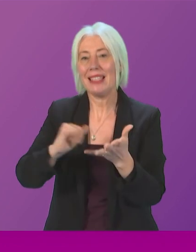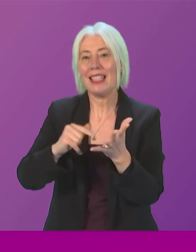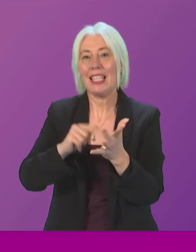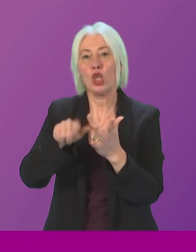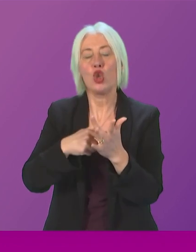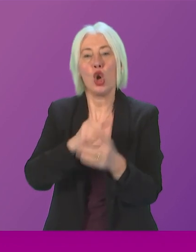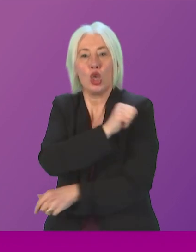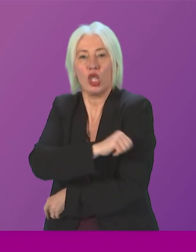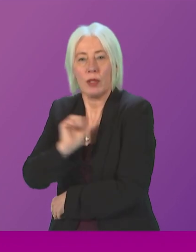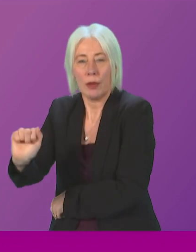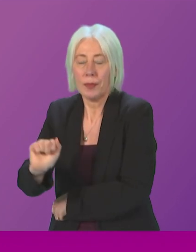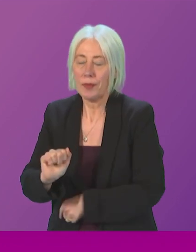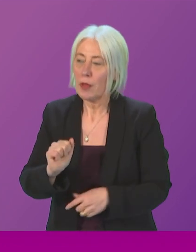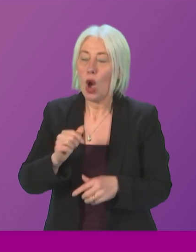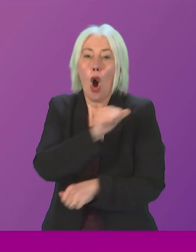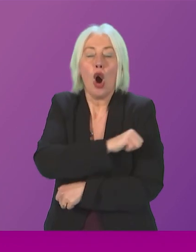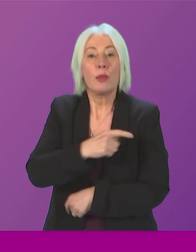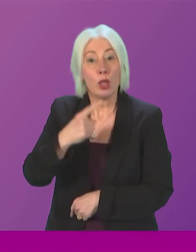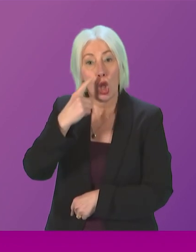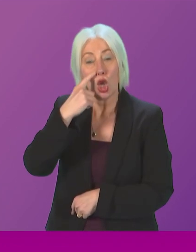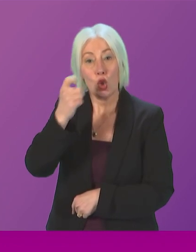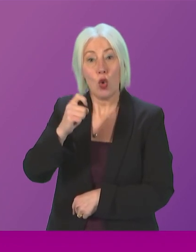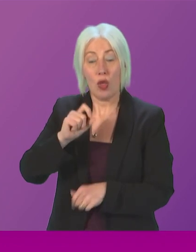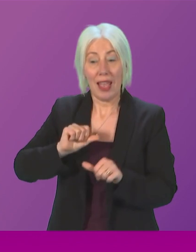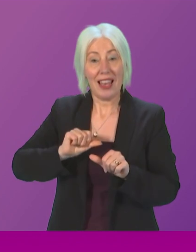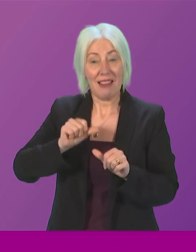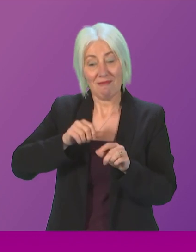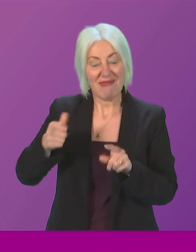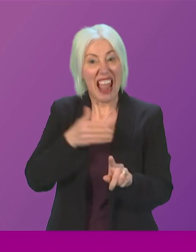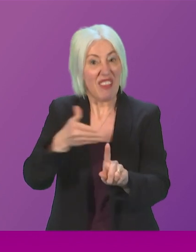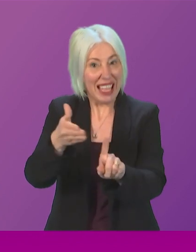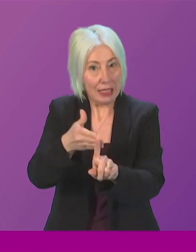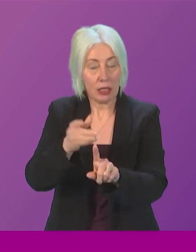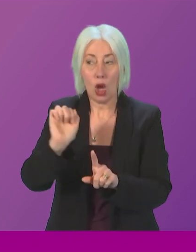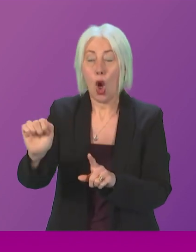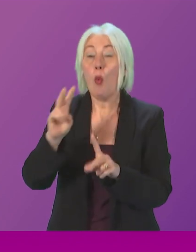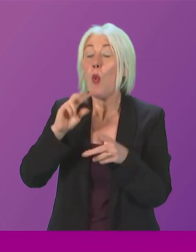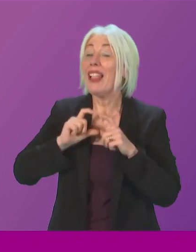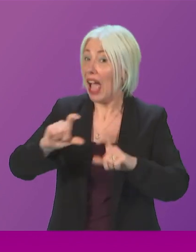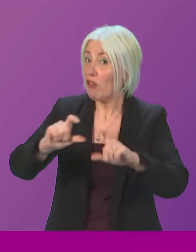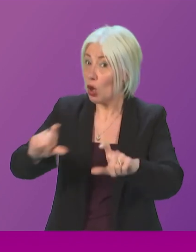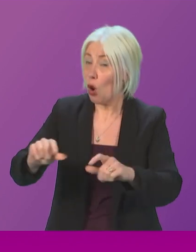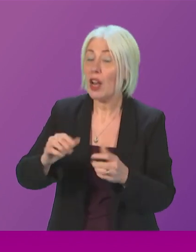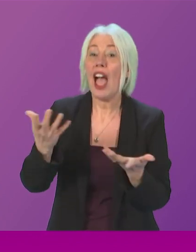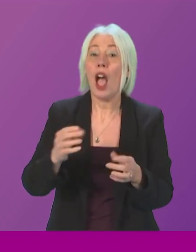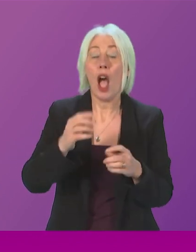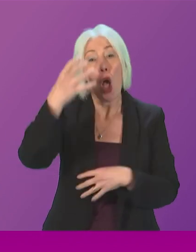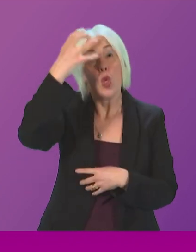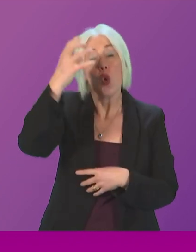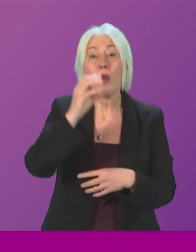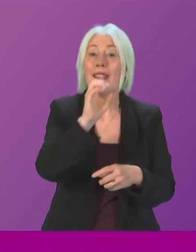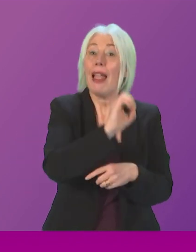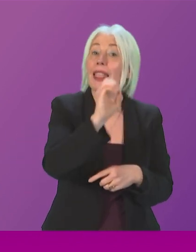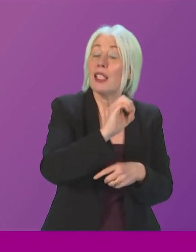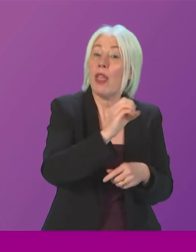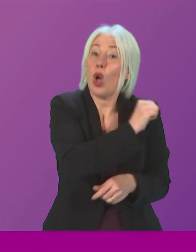hospital youth navigator pilot will continue to be delivered by Medics Against Violence and NHS partners at the Queen Elizabeth Hospital for Children in